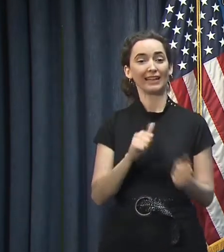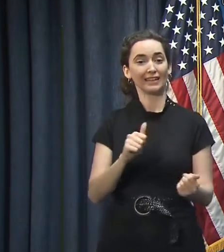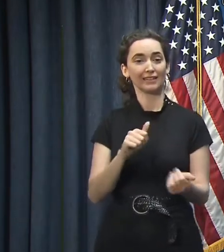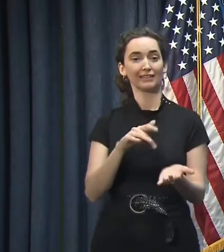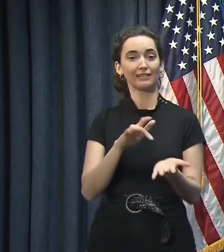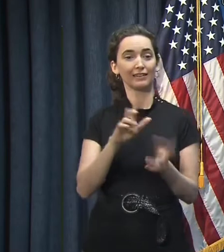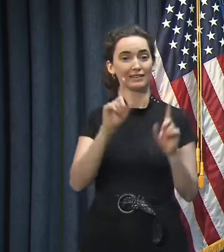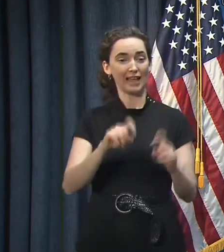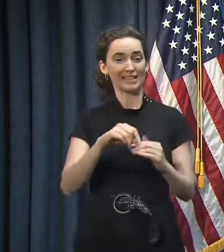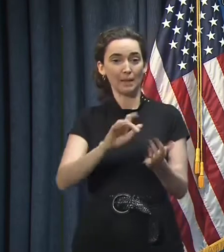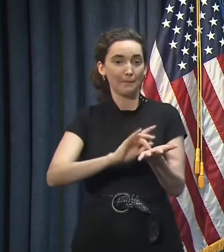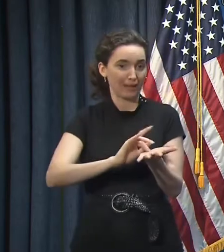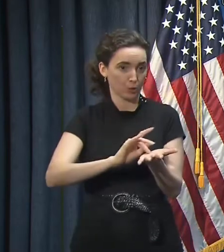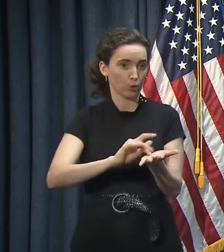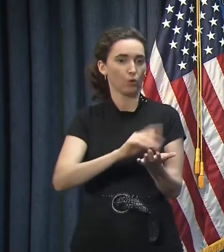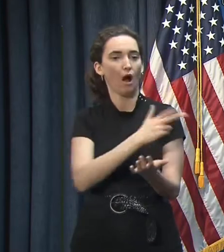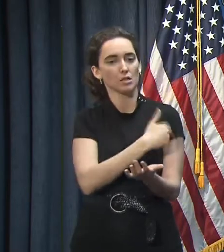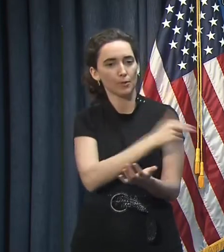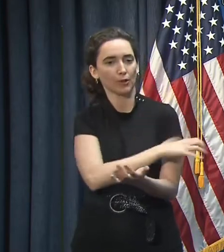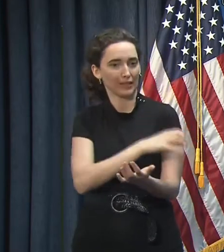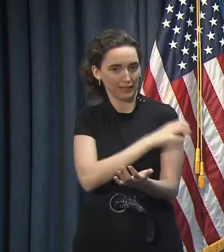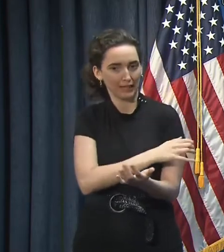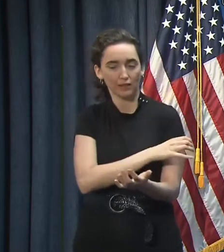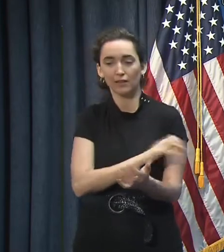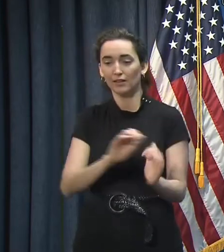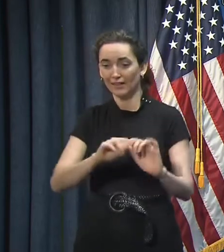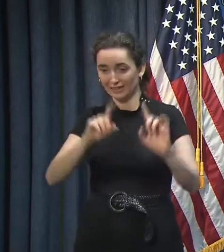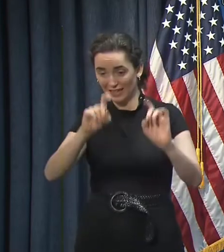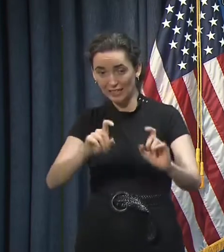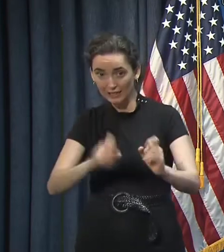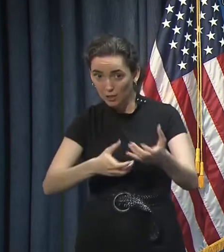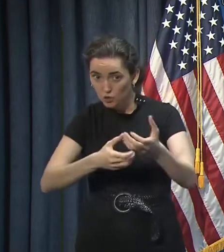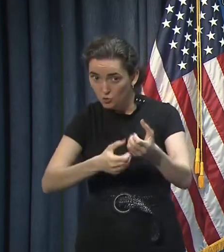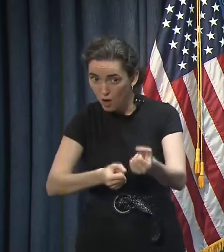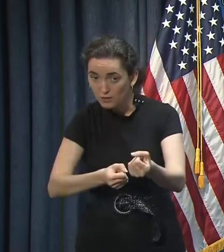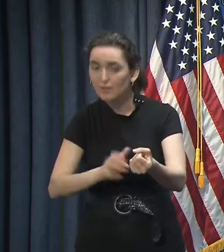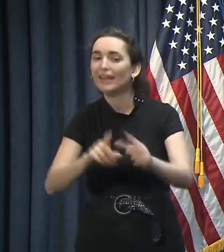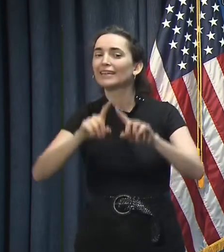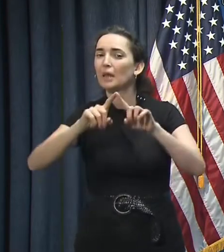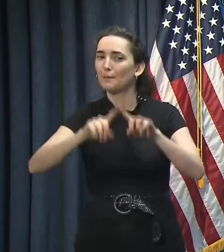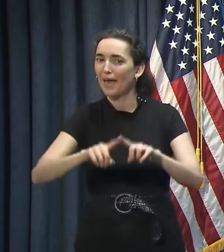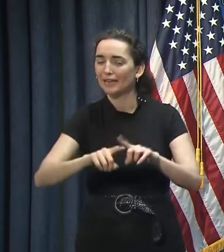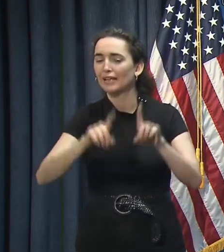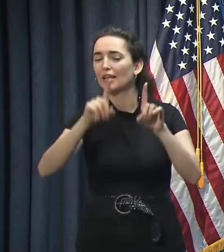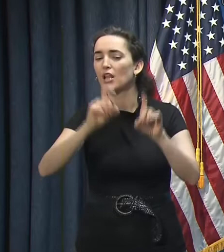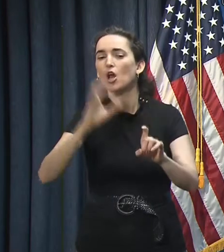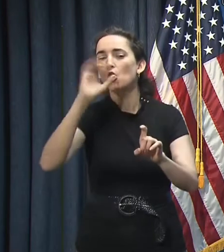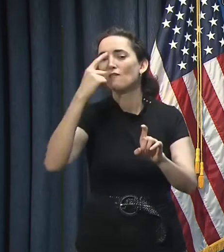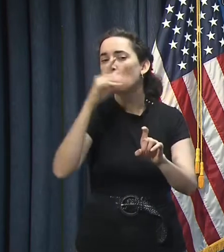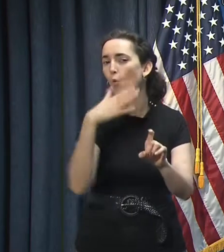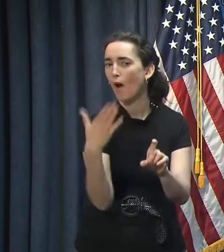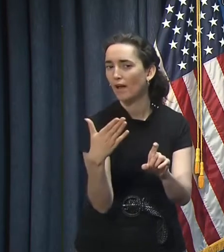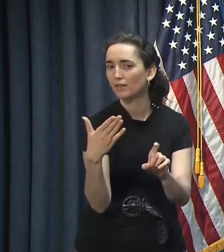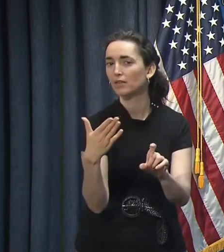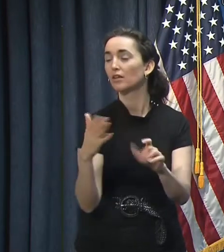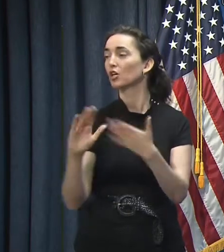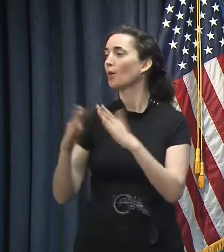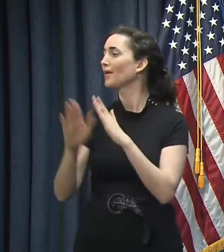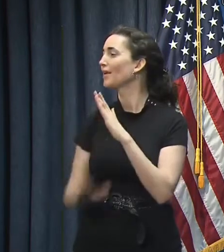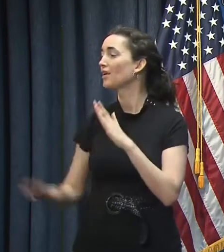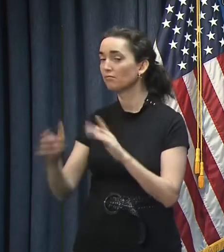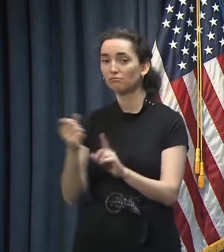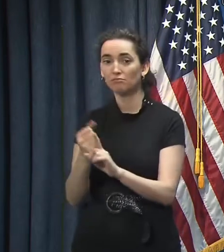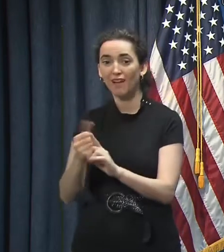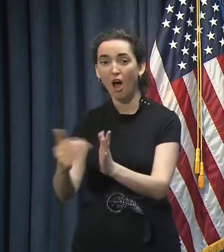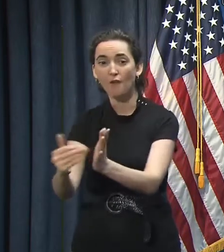way that that test works or how much we can rely on it really depends on what we're testing for, how frequent that is in the community. So